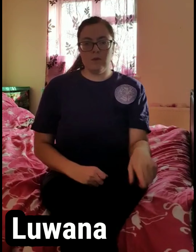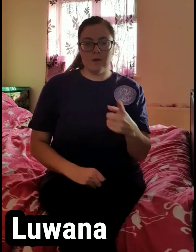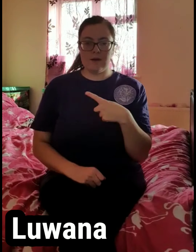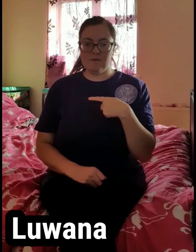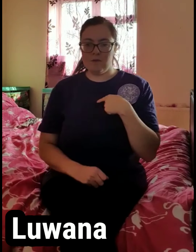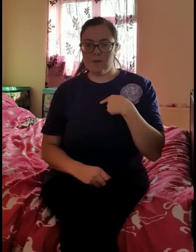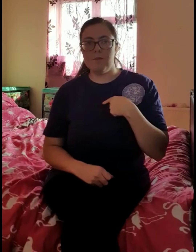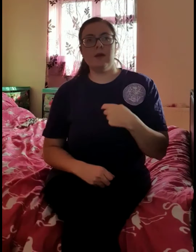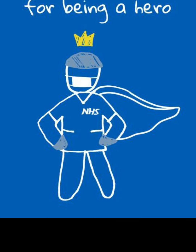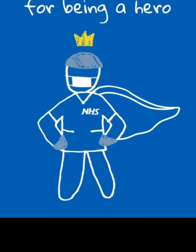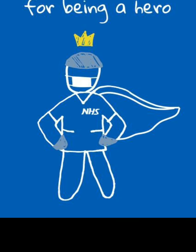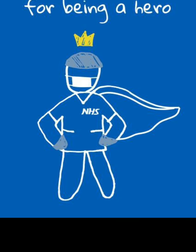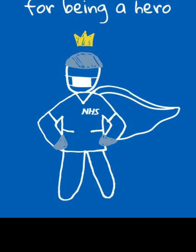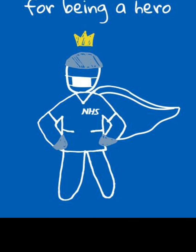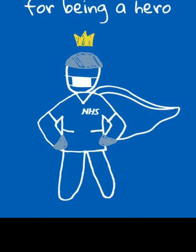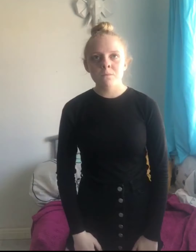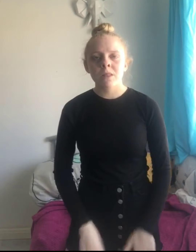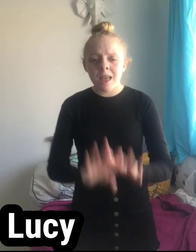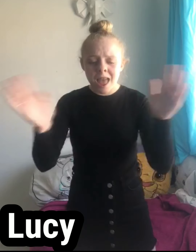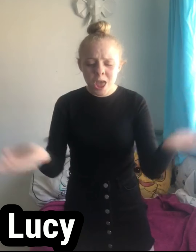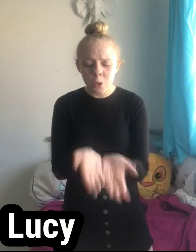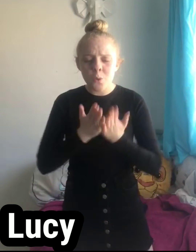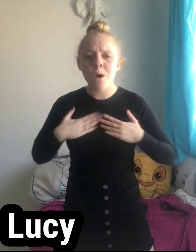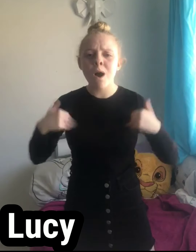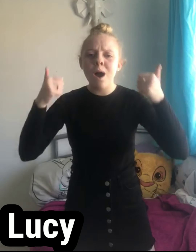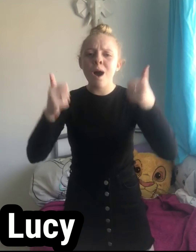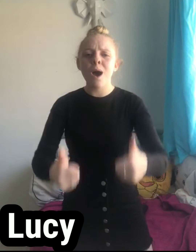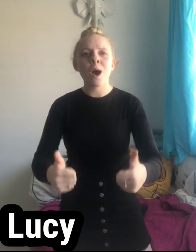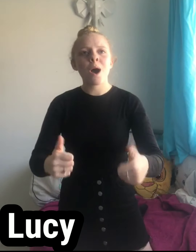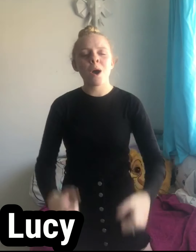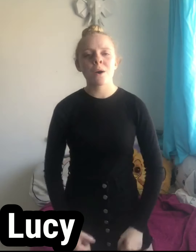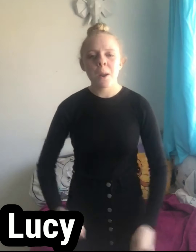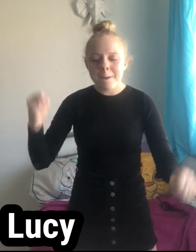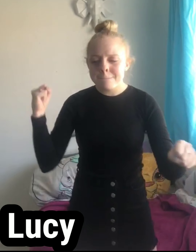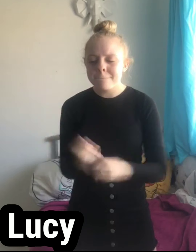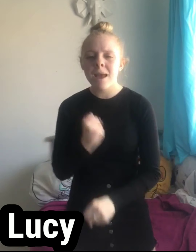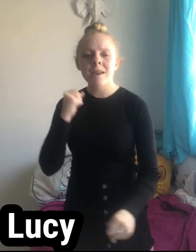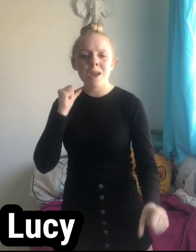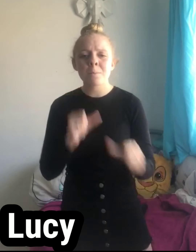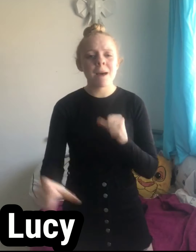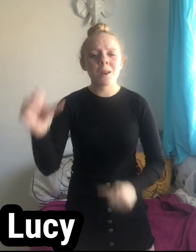me Feel the world, make it a better place